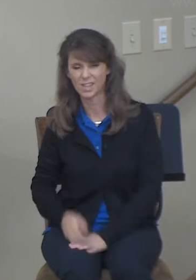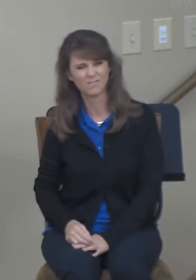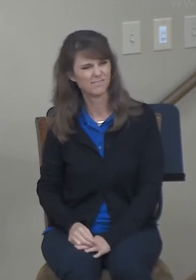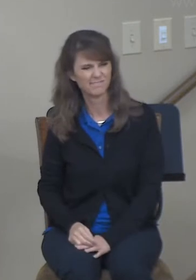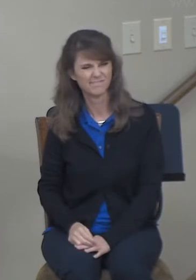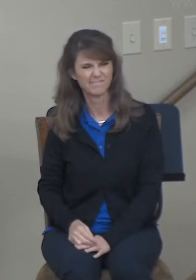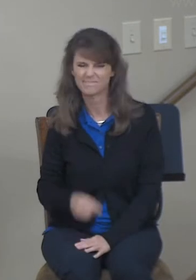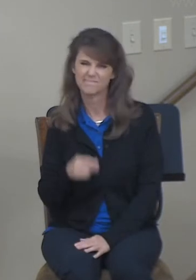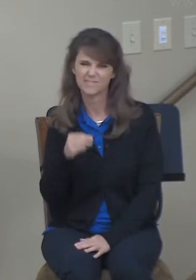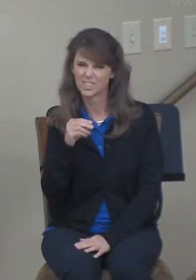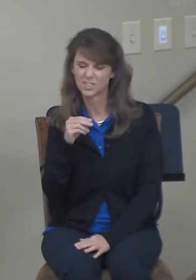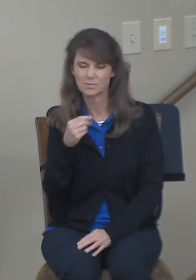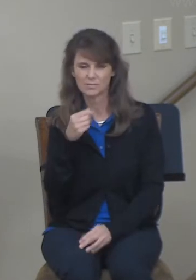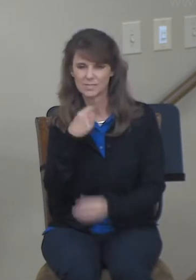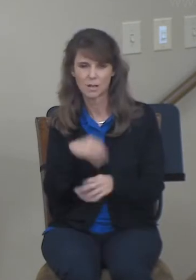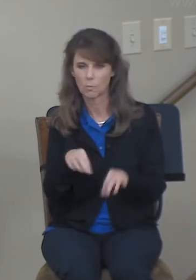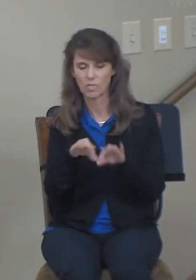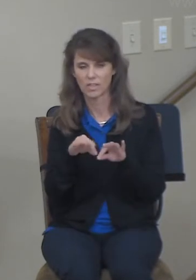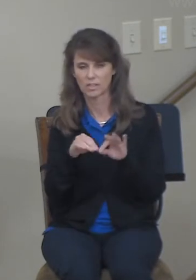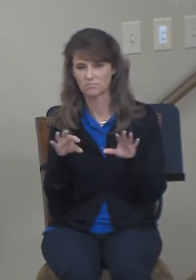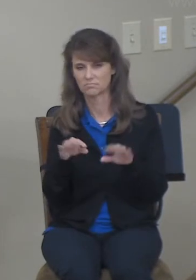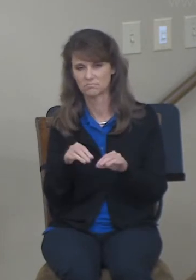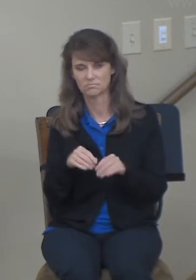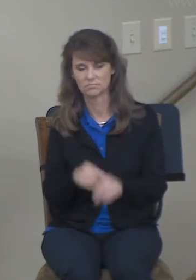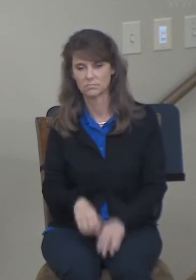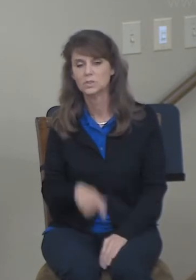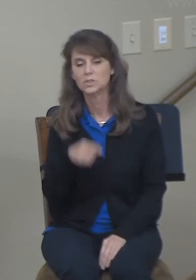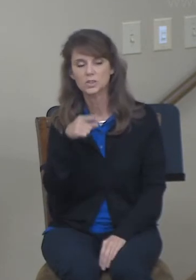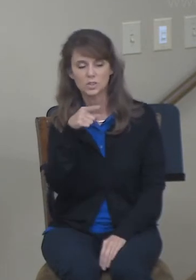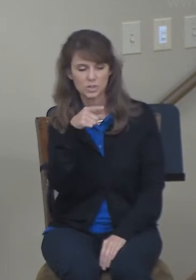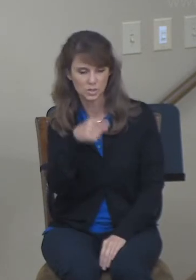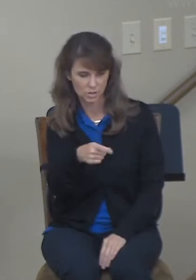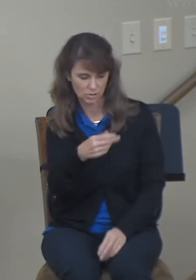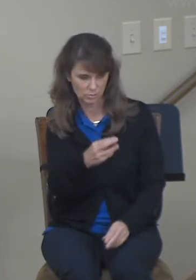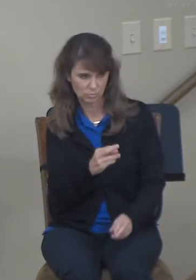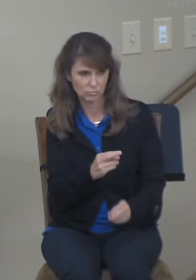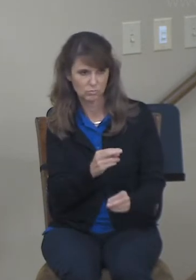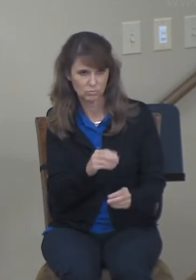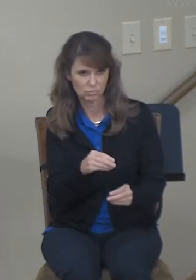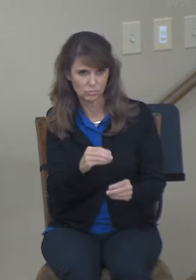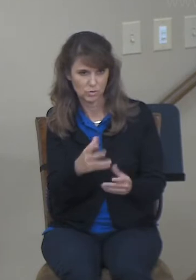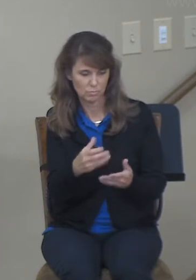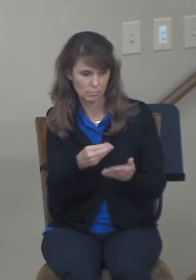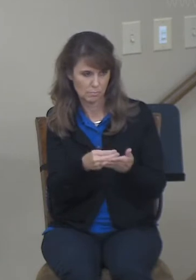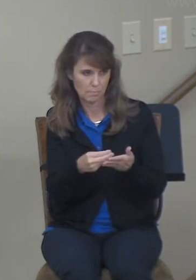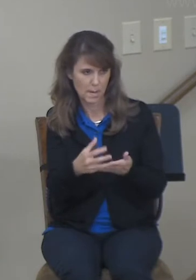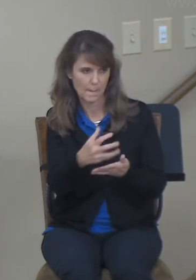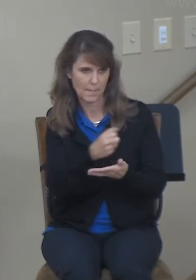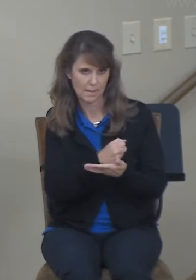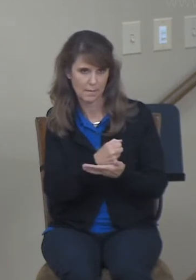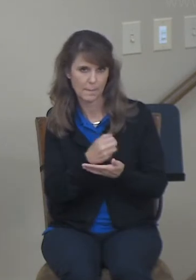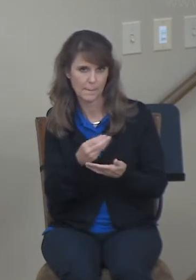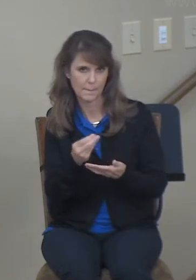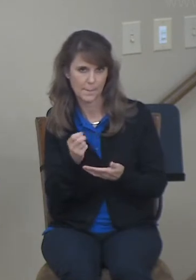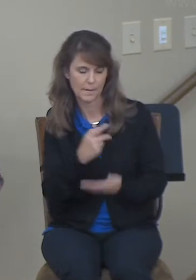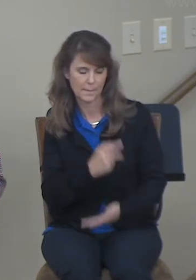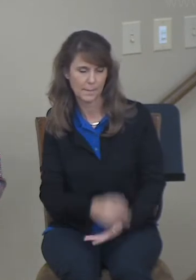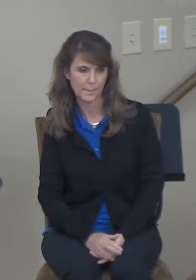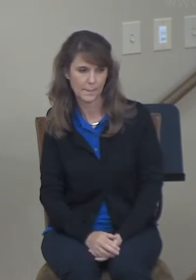worth it. You redeem it, for I cannot redeem it. And so,